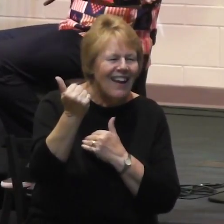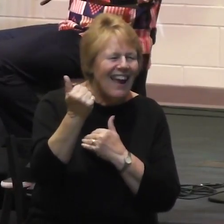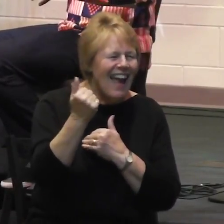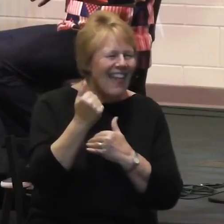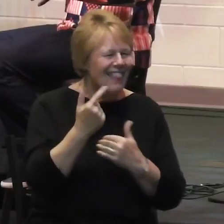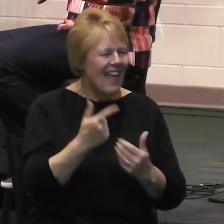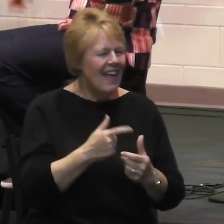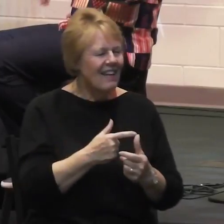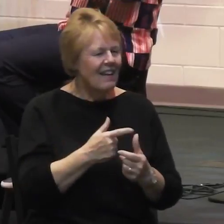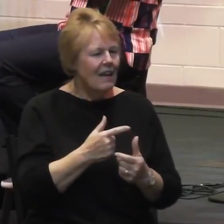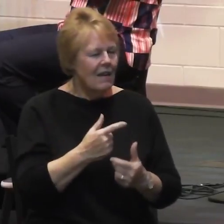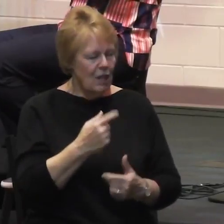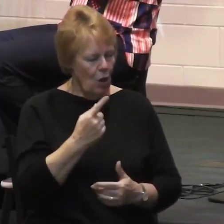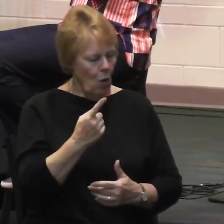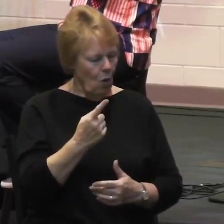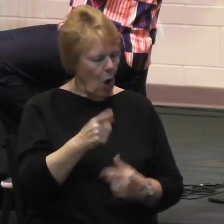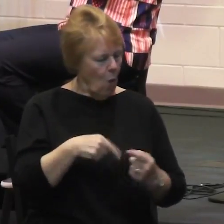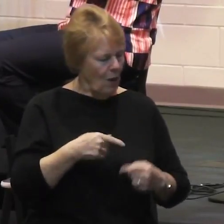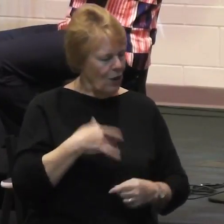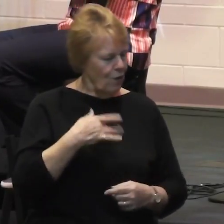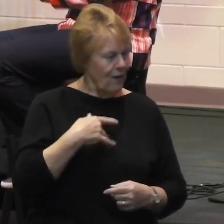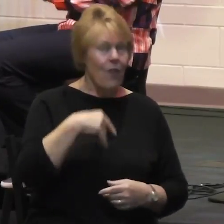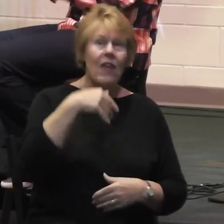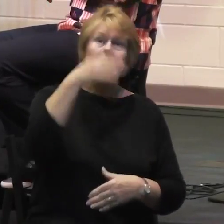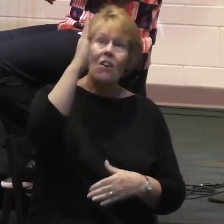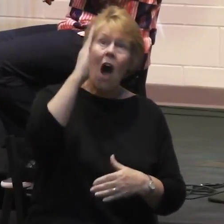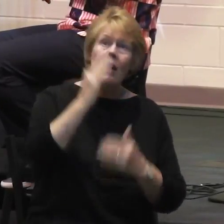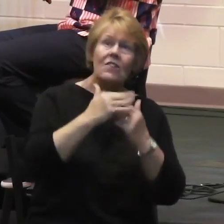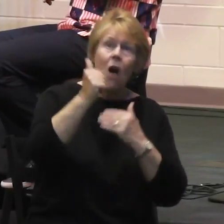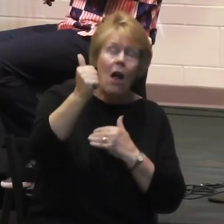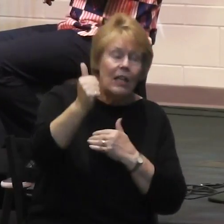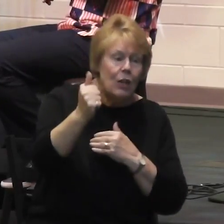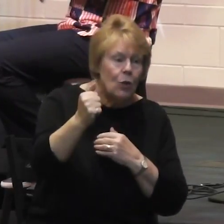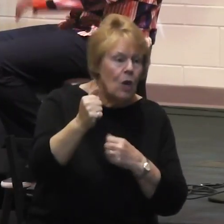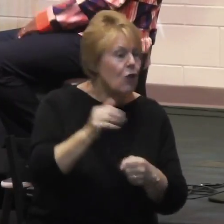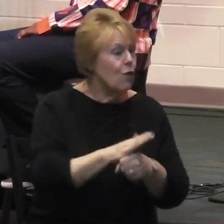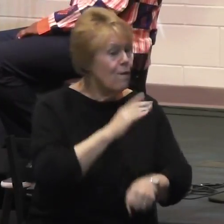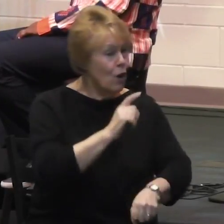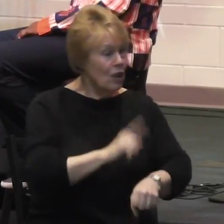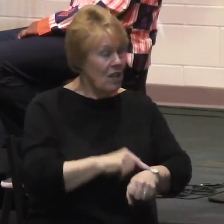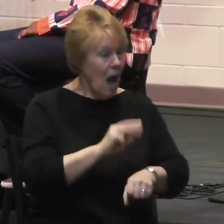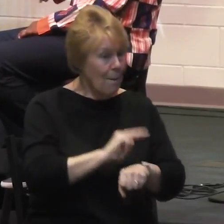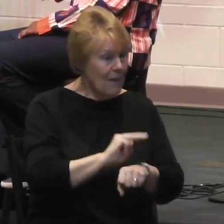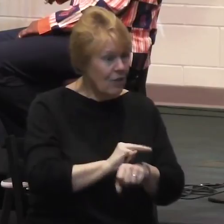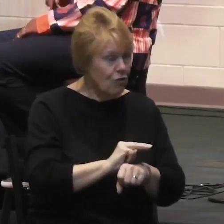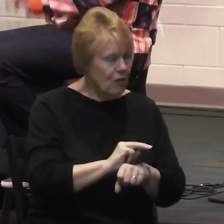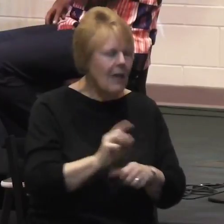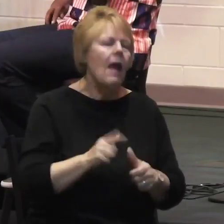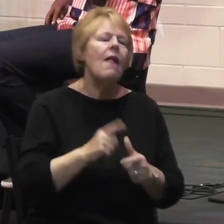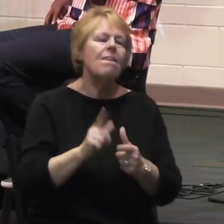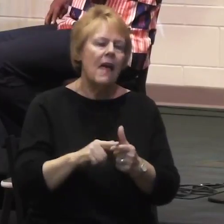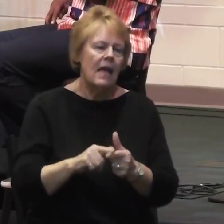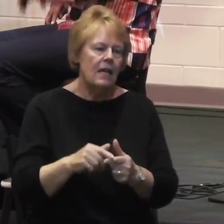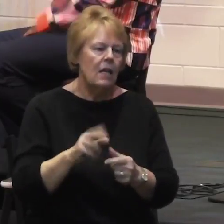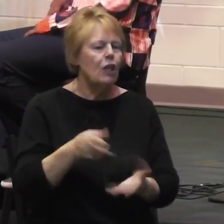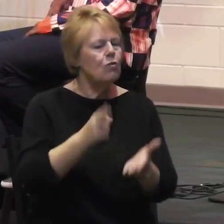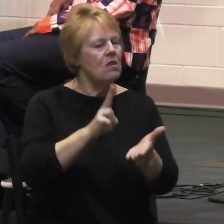calling you into full-time ministry, then you sign up for another two years of pastoral traineeship, which is what now we were graduating